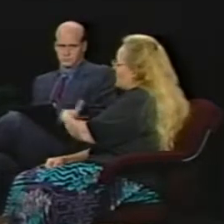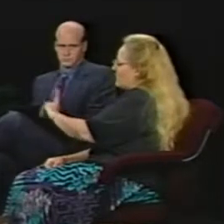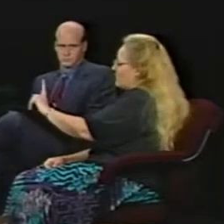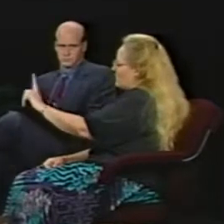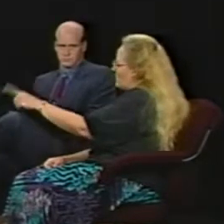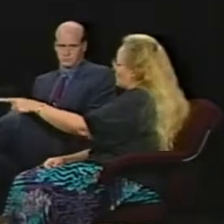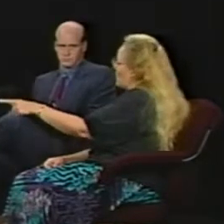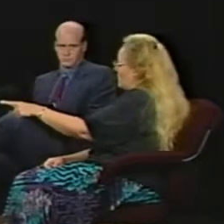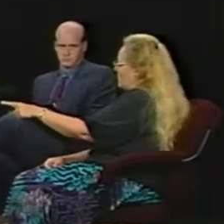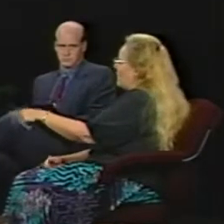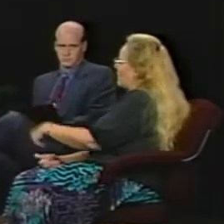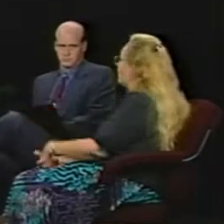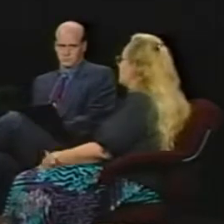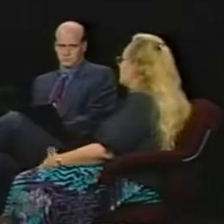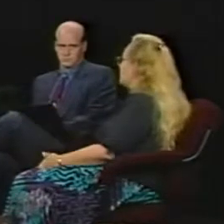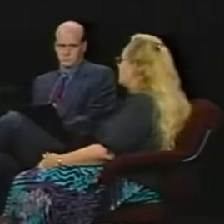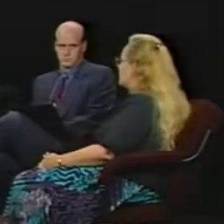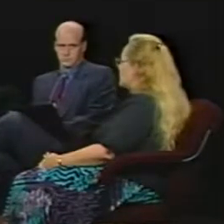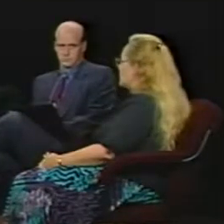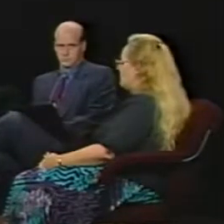left the He the restaurant directly by himself.